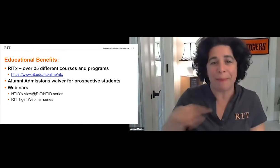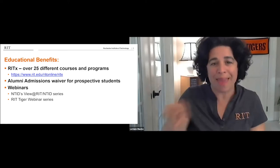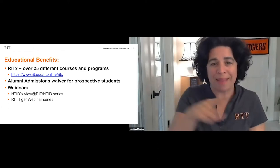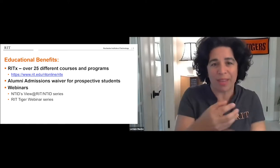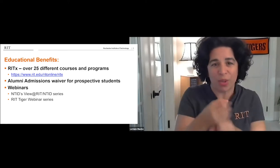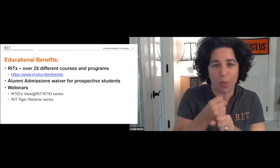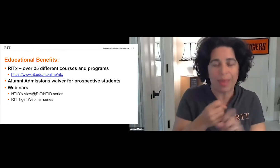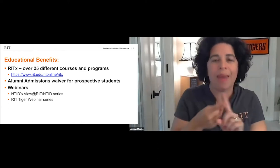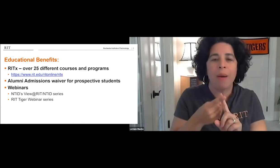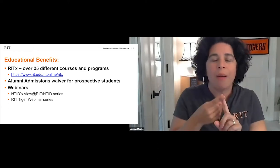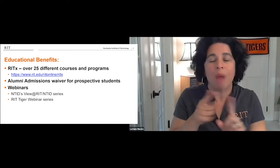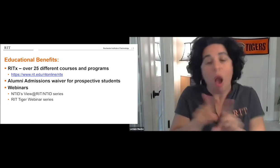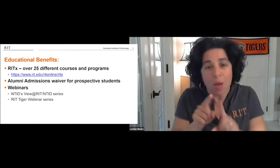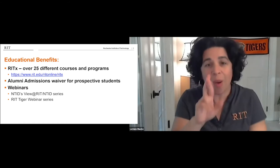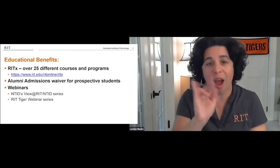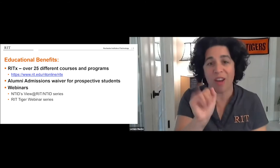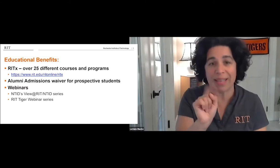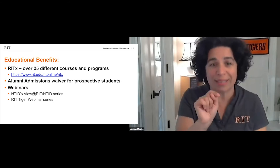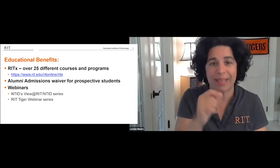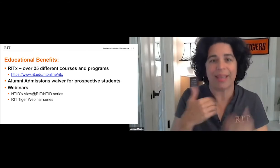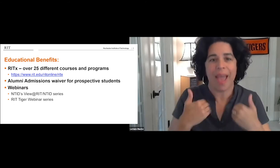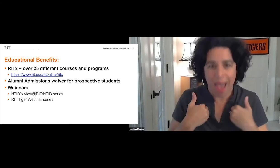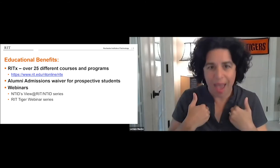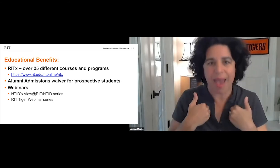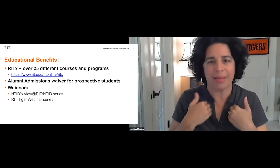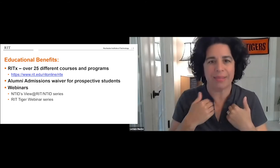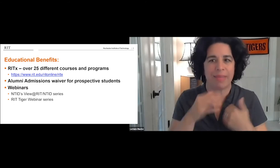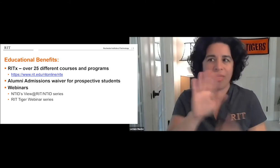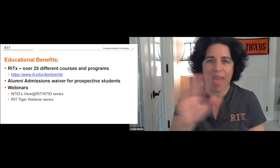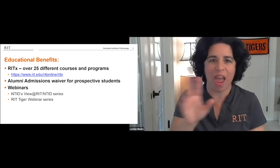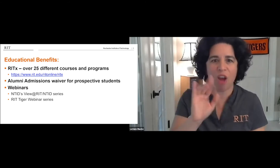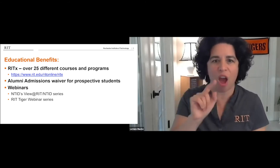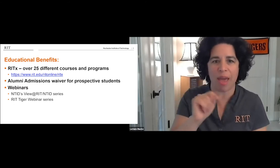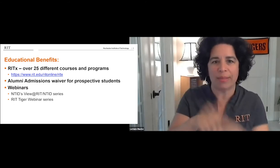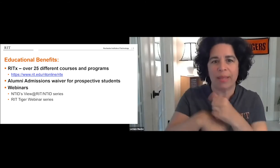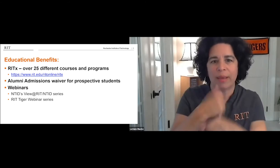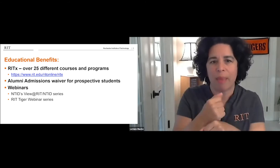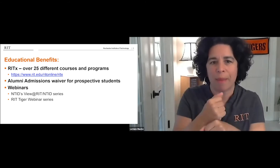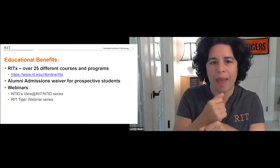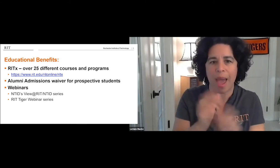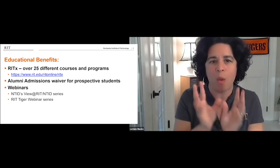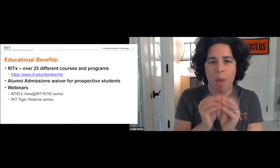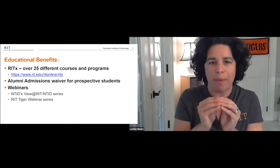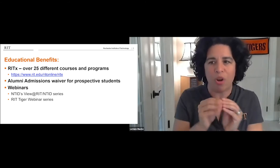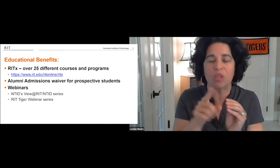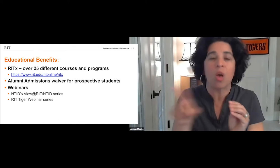This series of webinars hopefully will benefit you. RIT also has their own RIT alumni